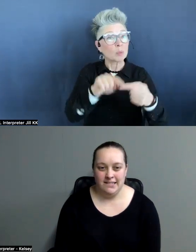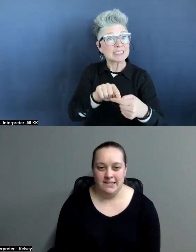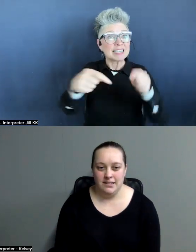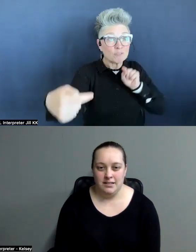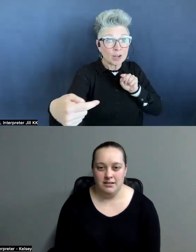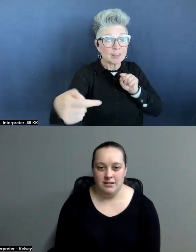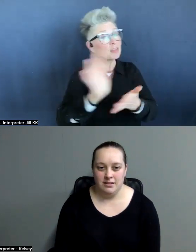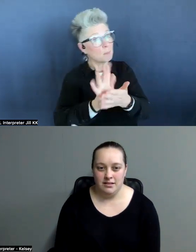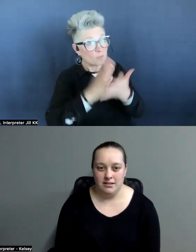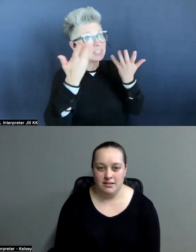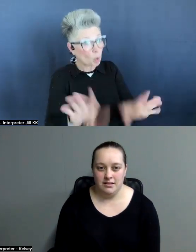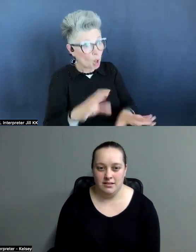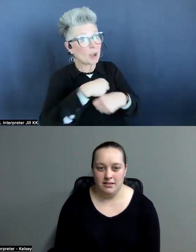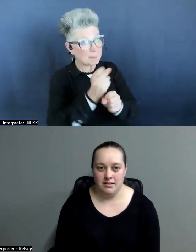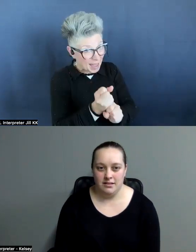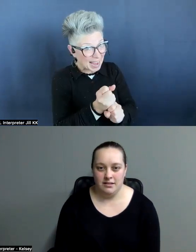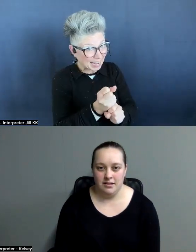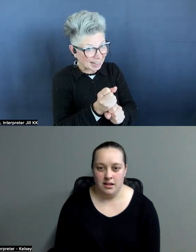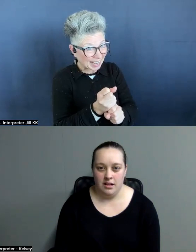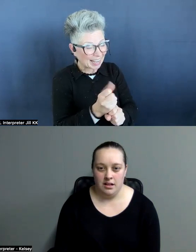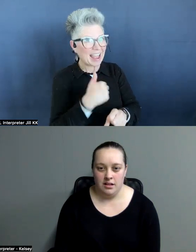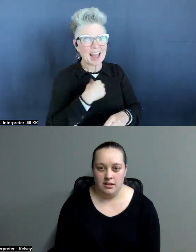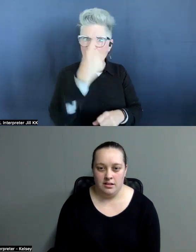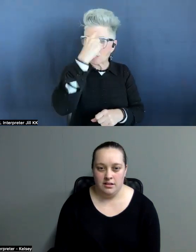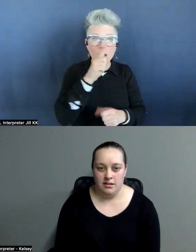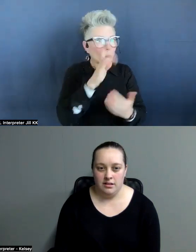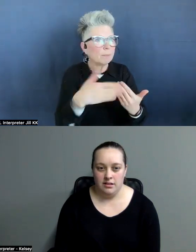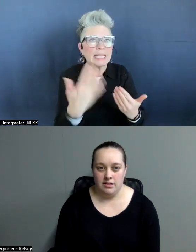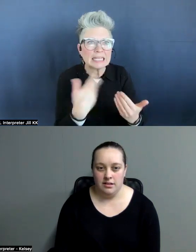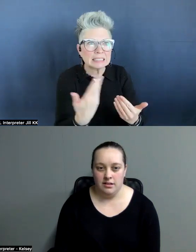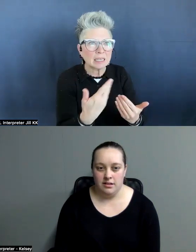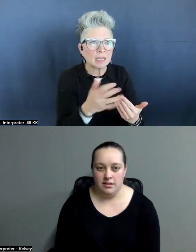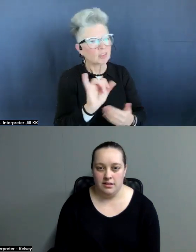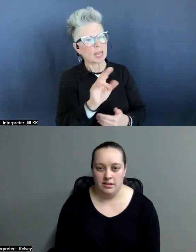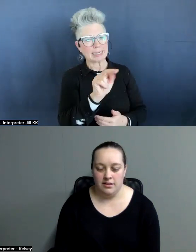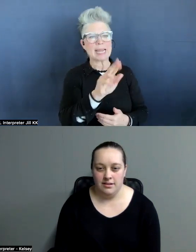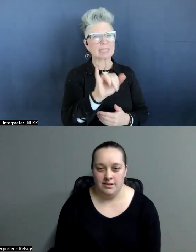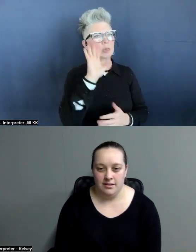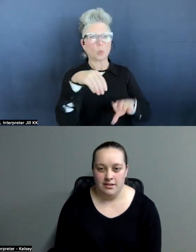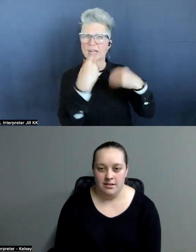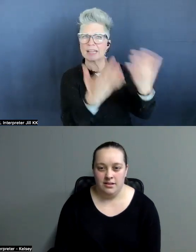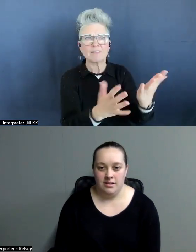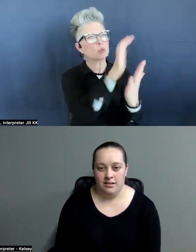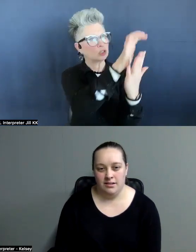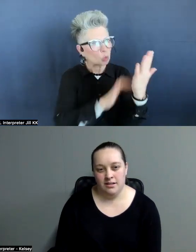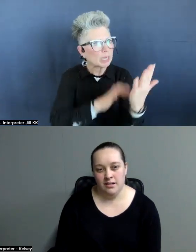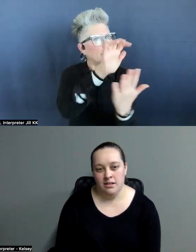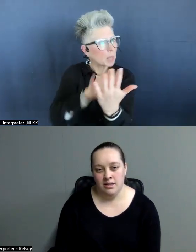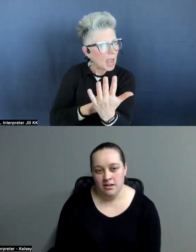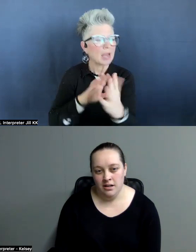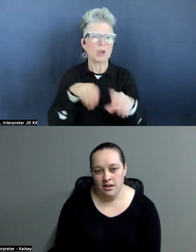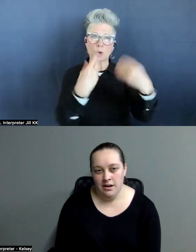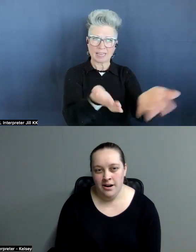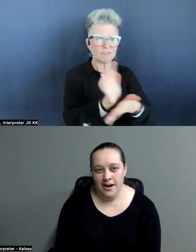made. And I thought it was going to be super easy. They're like, Nancy, we're going to give you the screenplay. We're going to give you the movie.